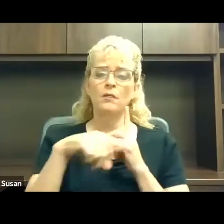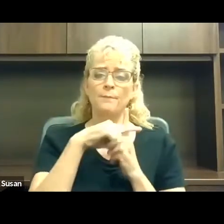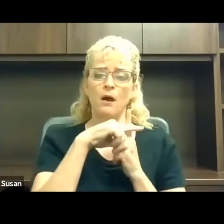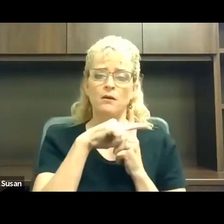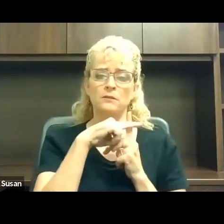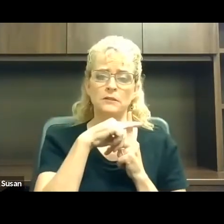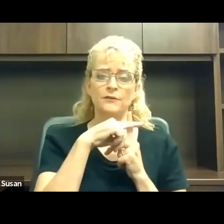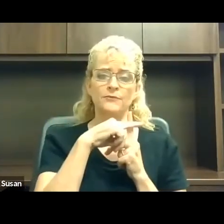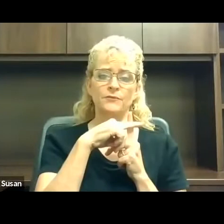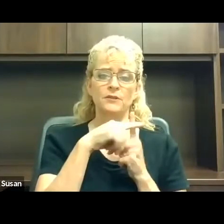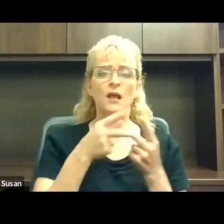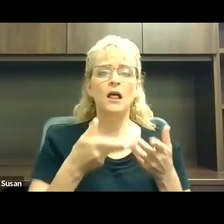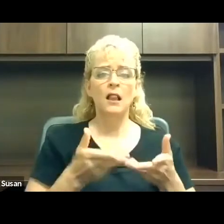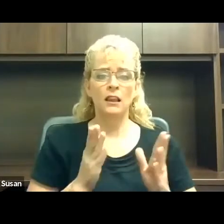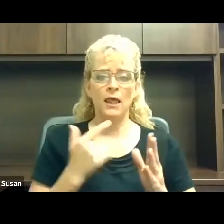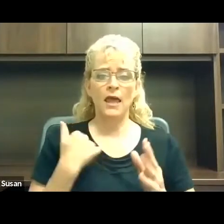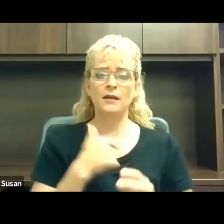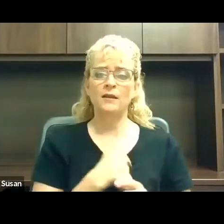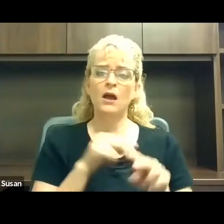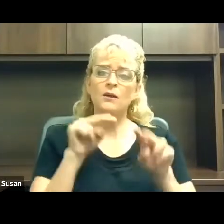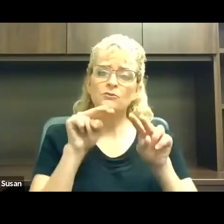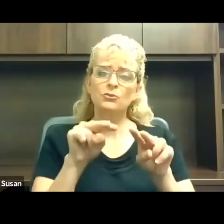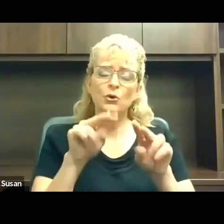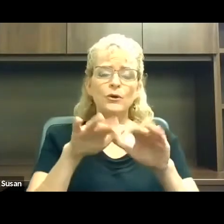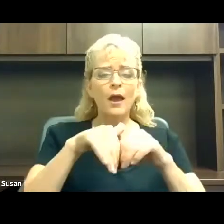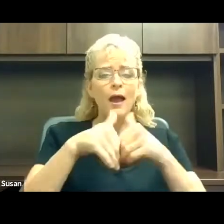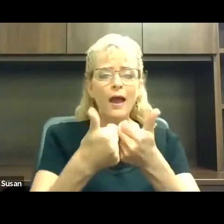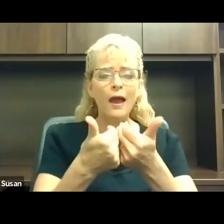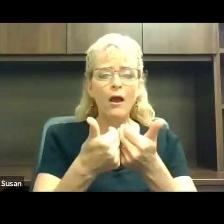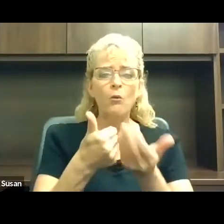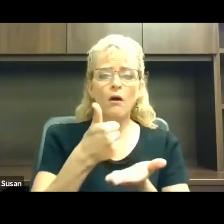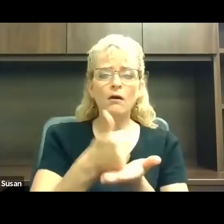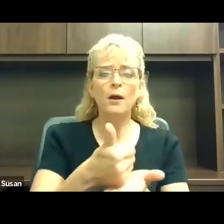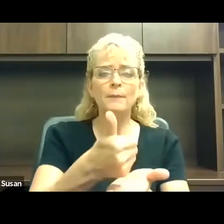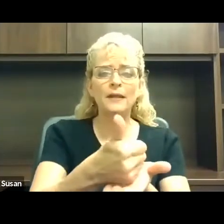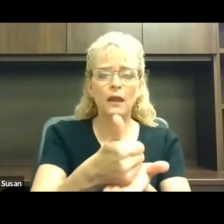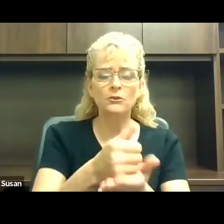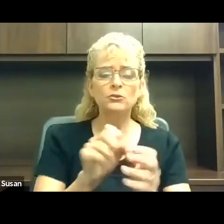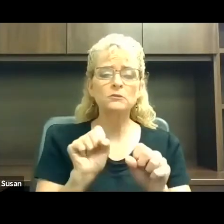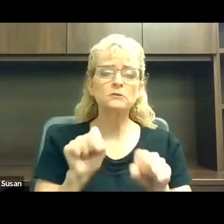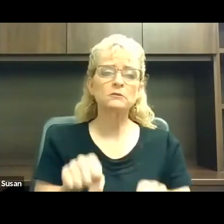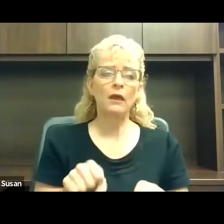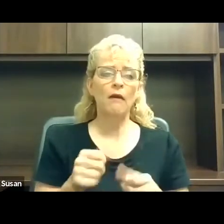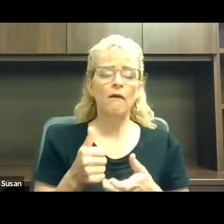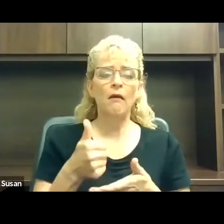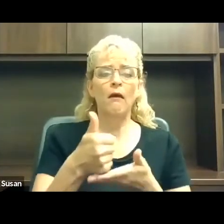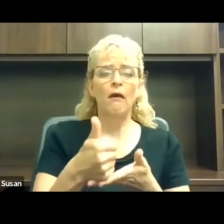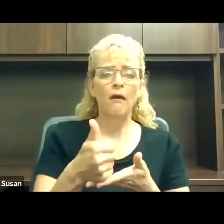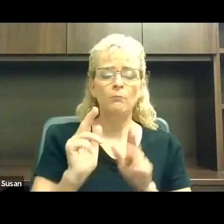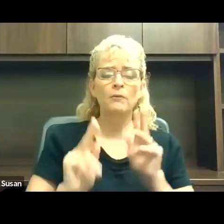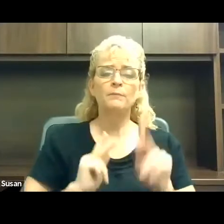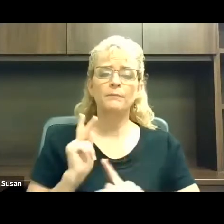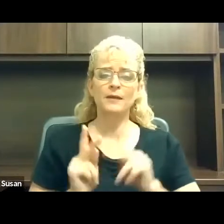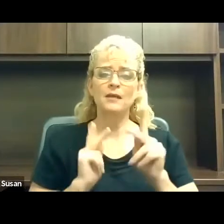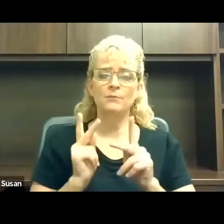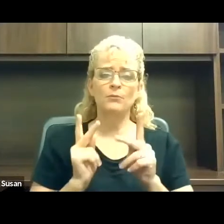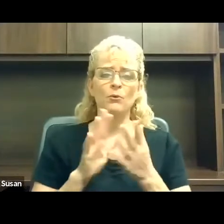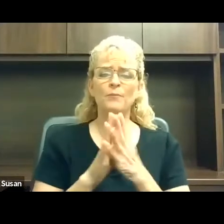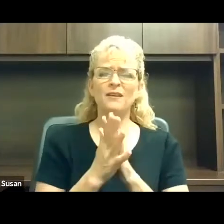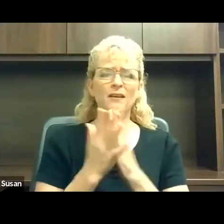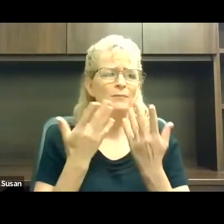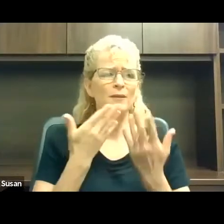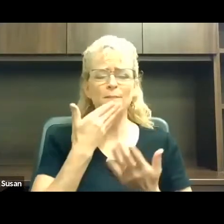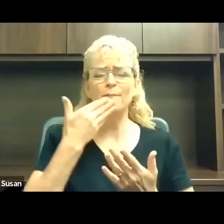look for how accommodations can help people be the absolute best employee